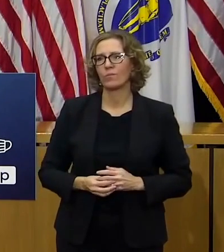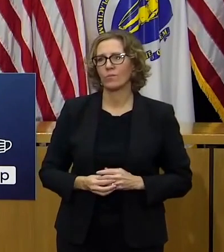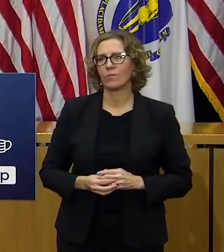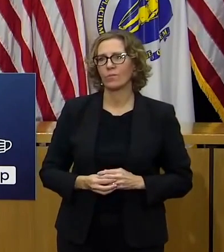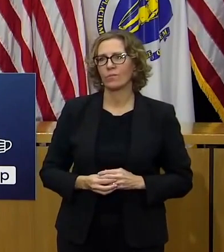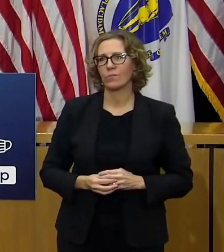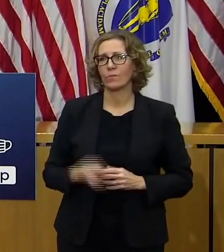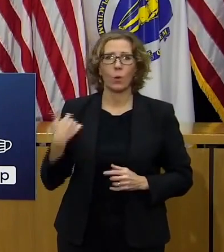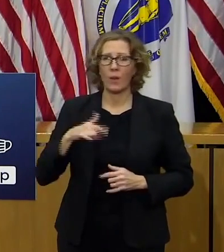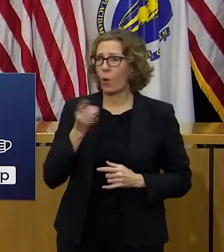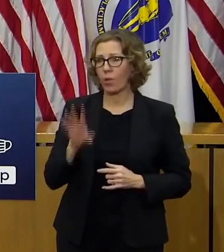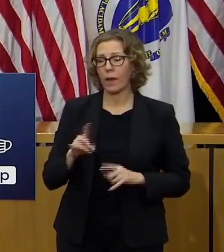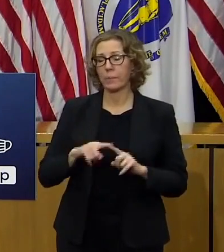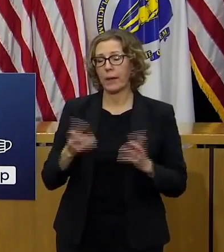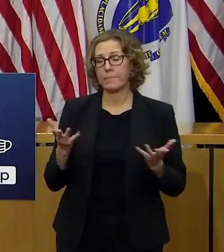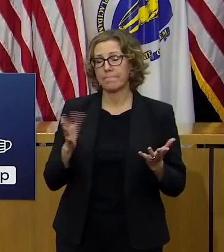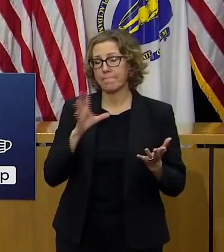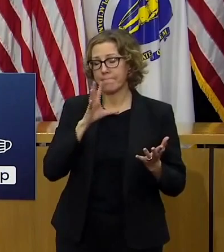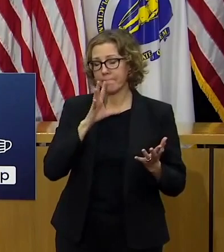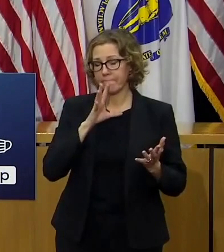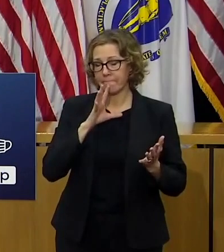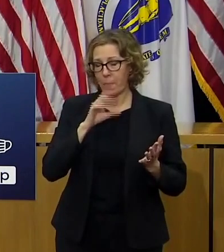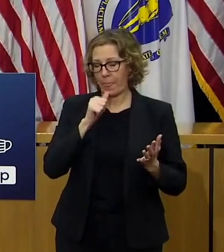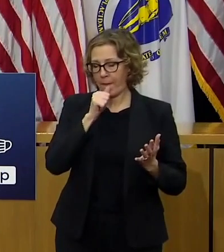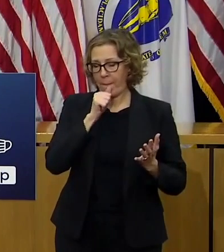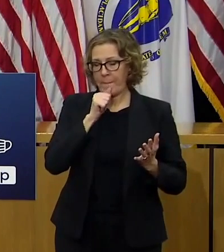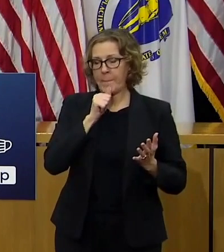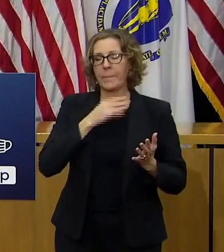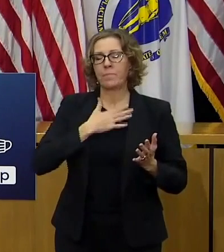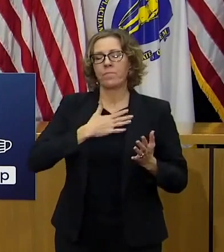to keep ourselves and others safe